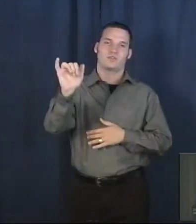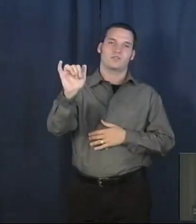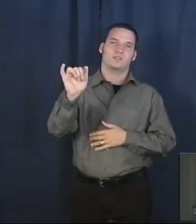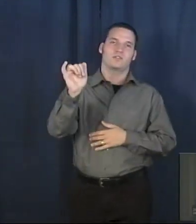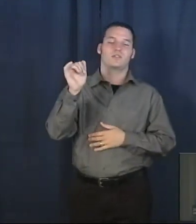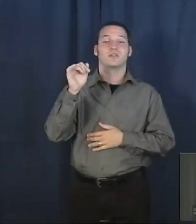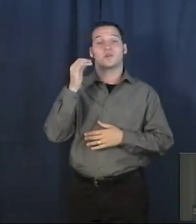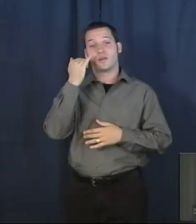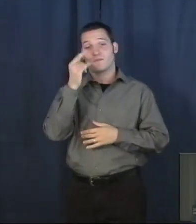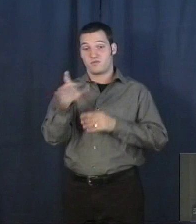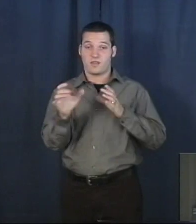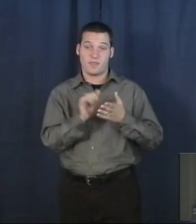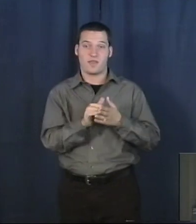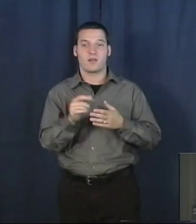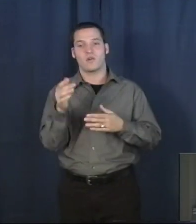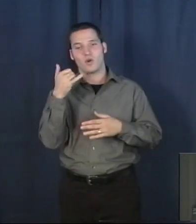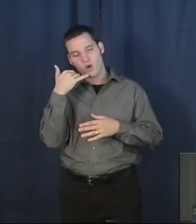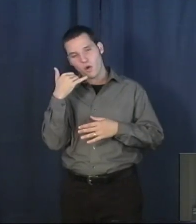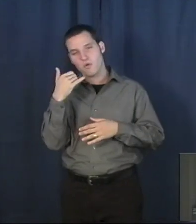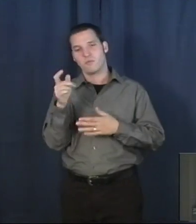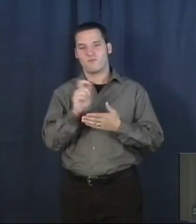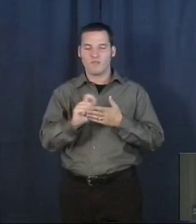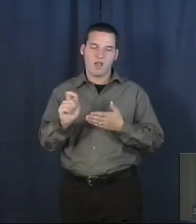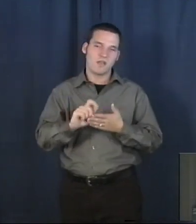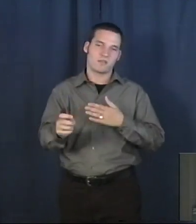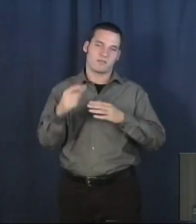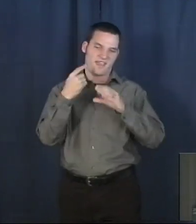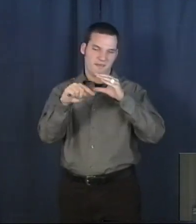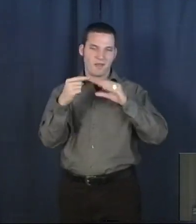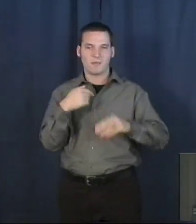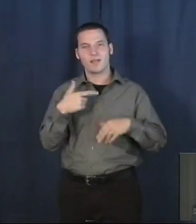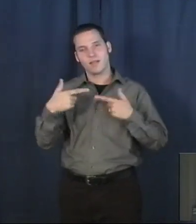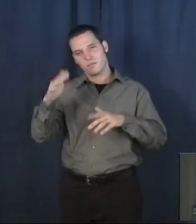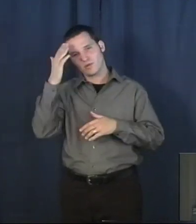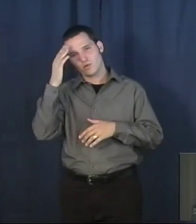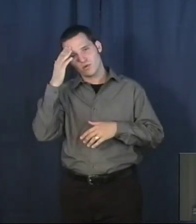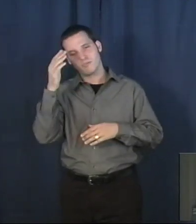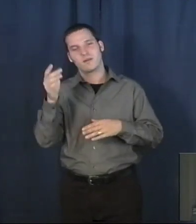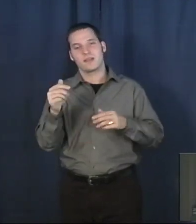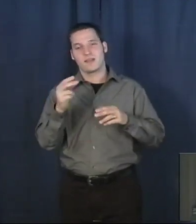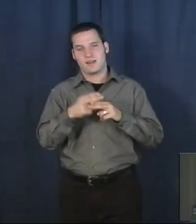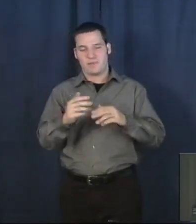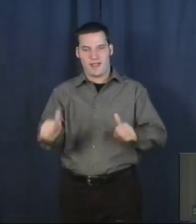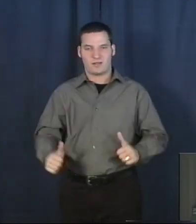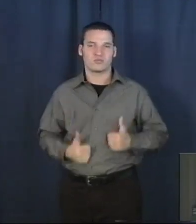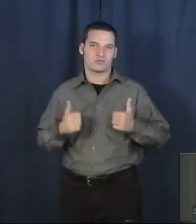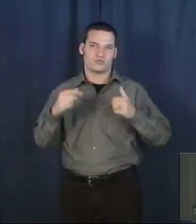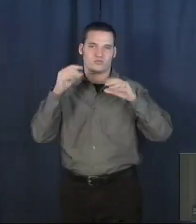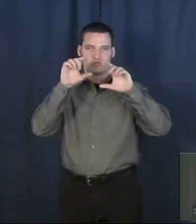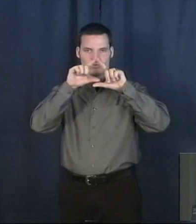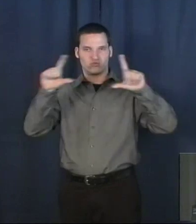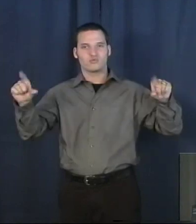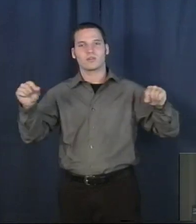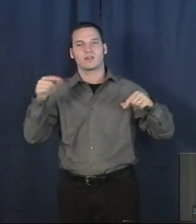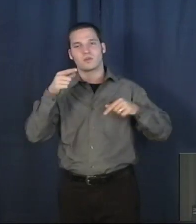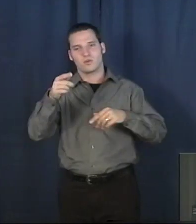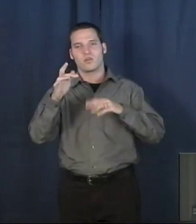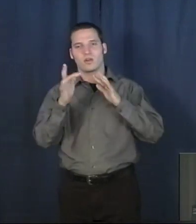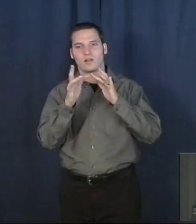done that, why don't you call or write or email me and let me know. My name and address will come up on the screen, and you can get a hold of me and let me know. You just received Christ as your Savior, and we can